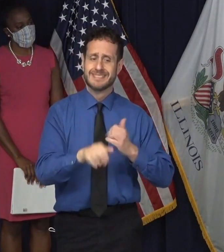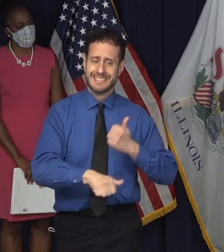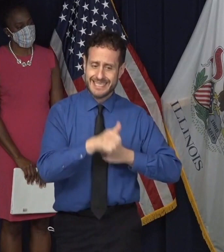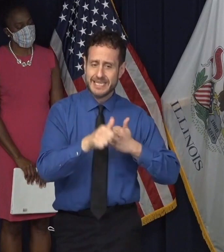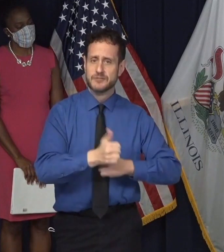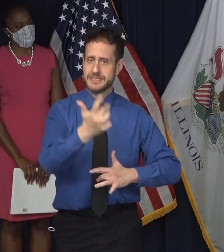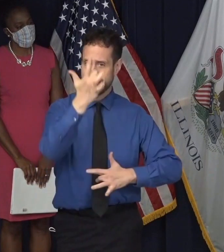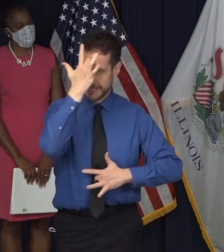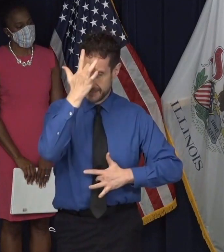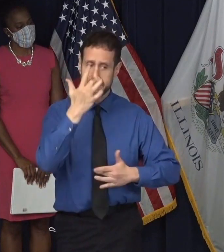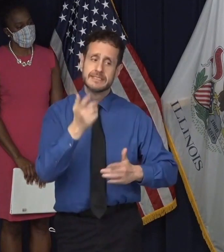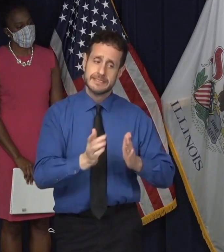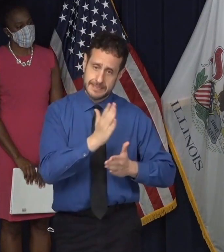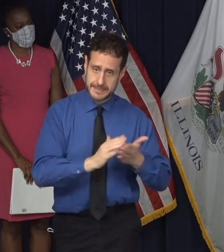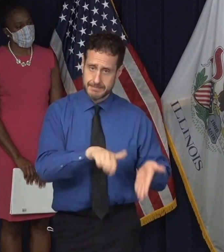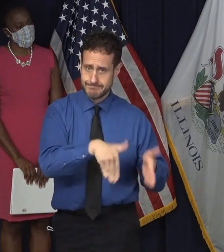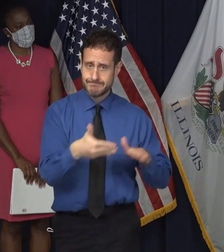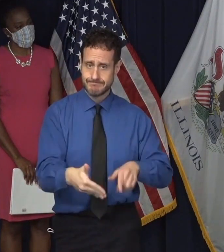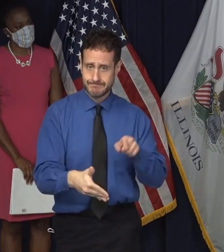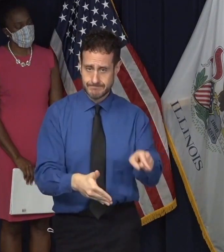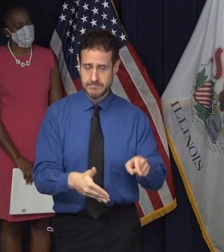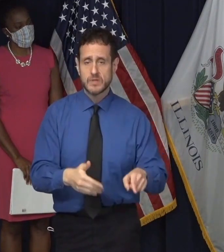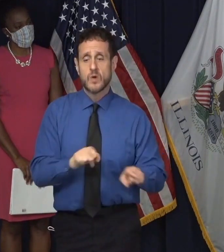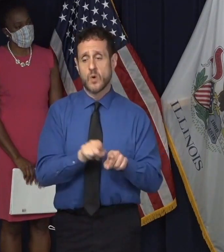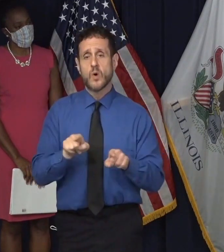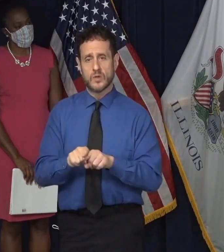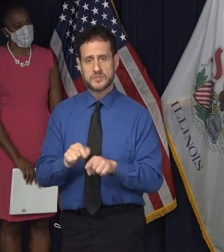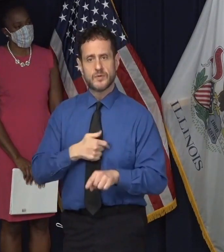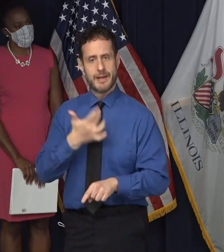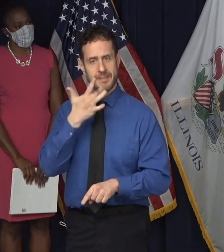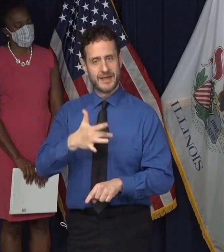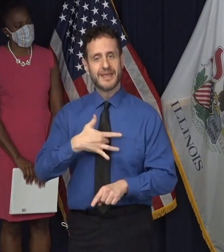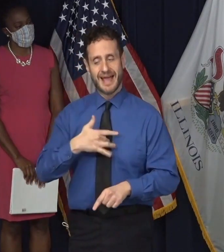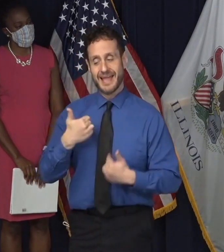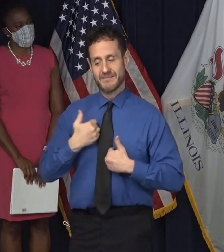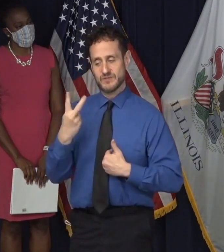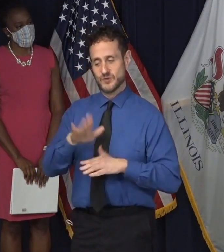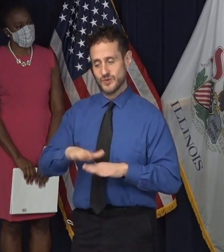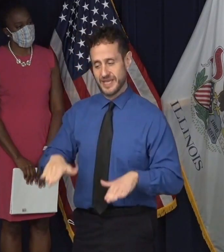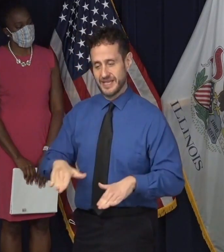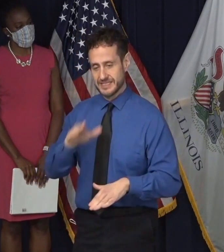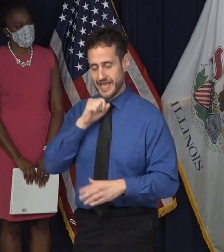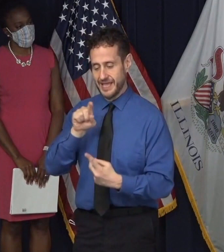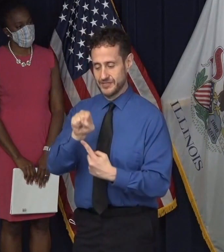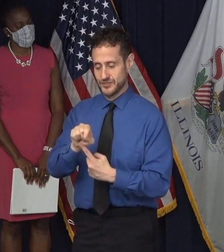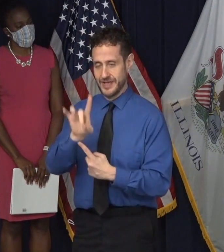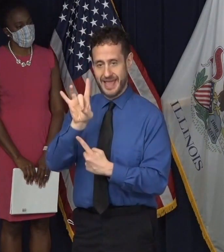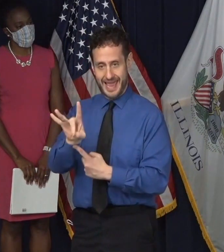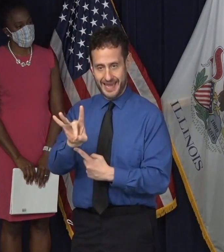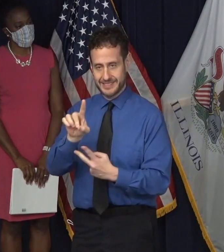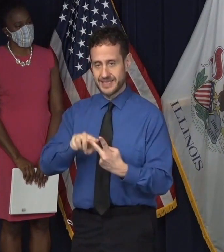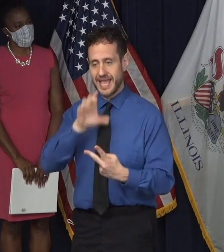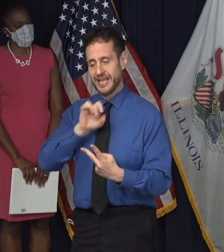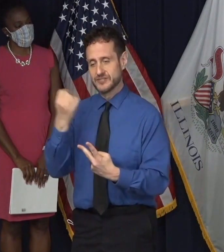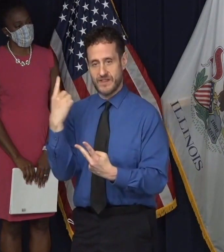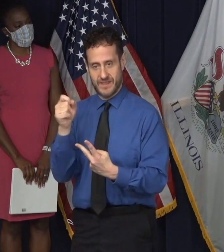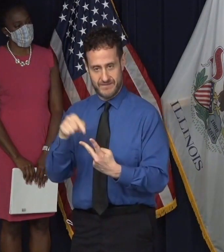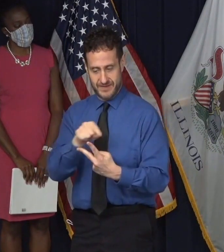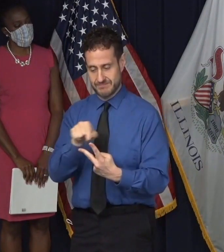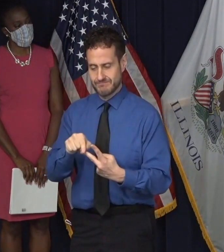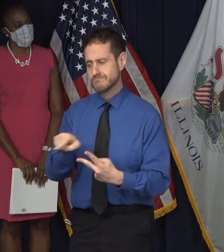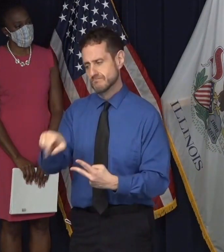-19 illness. I'm also a lucky father of two kids ages 8 and 11 who love to play sports.